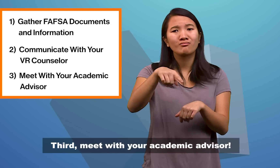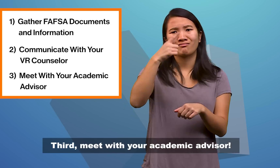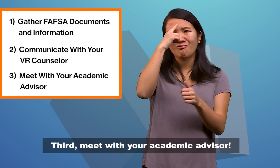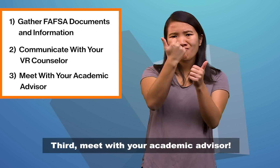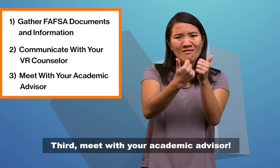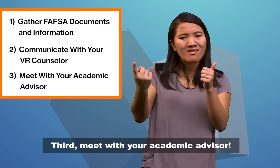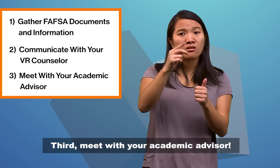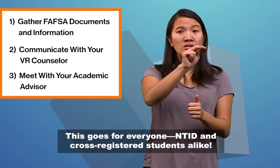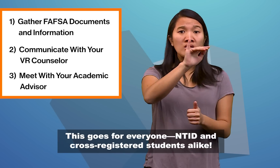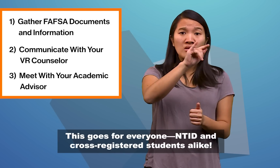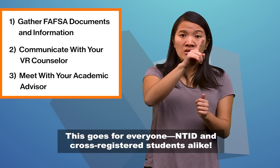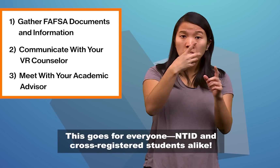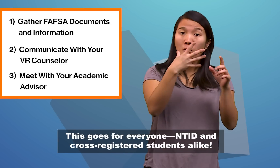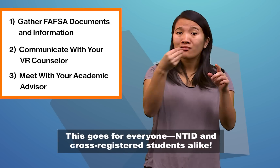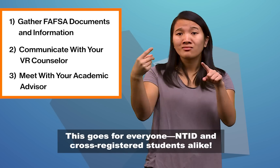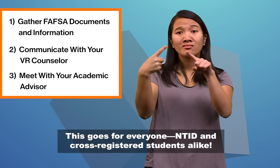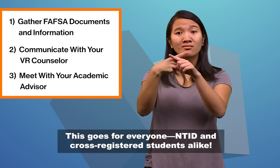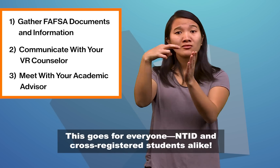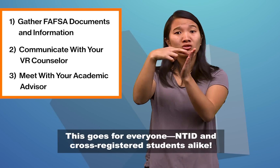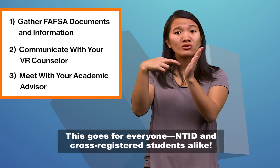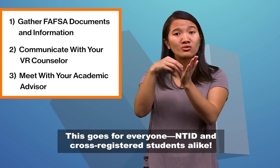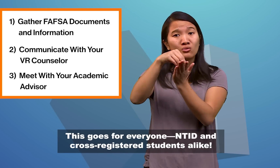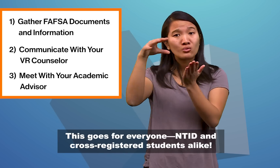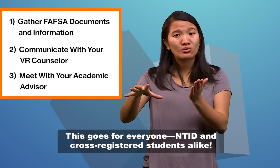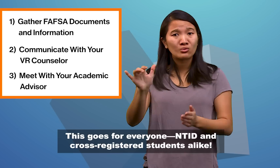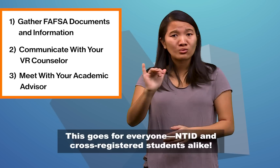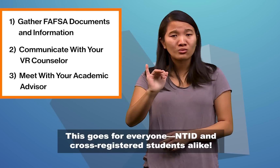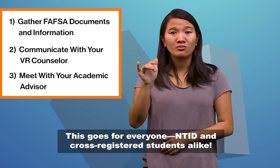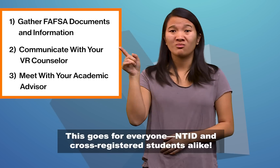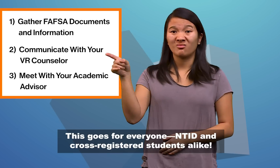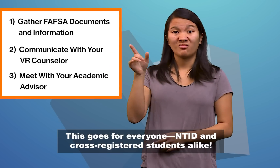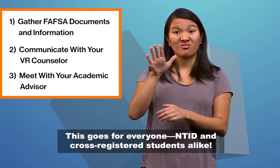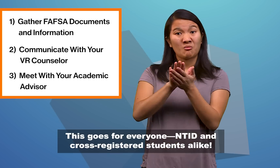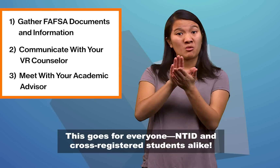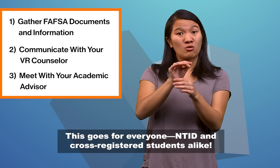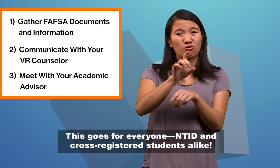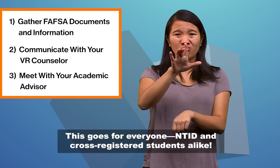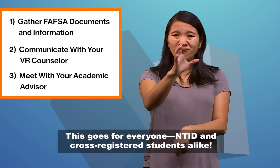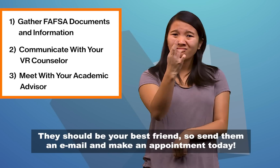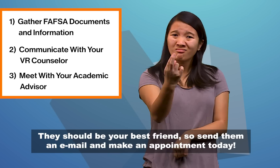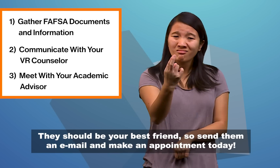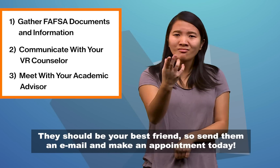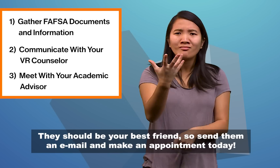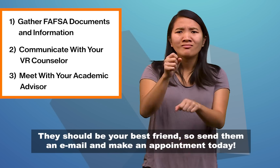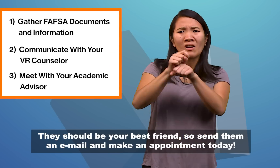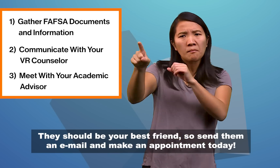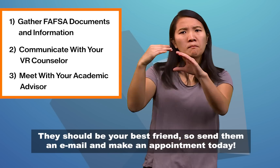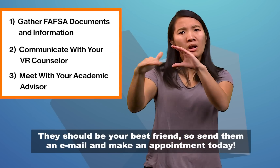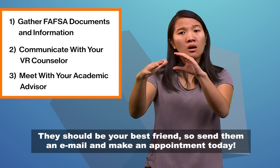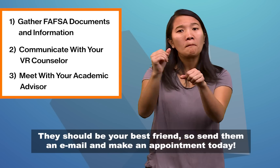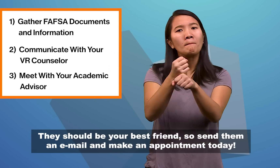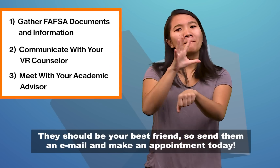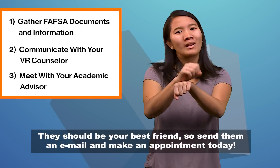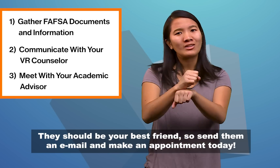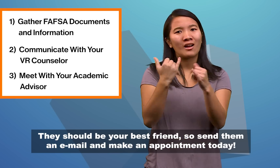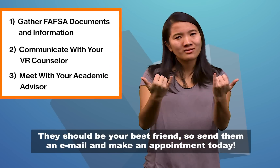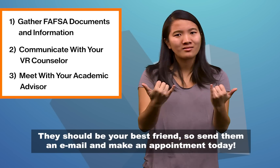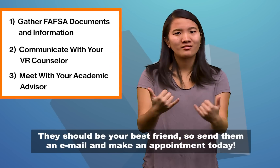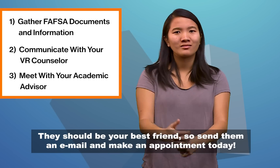advisor. This goes for everyone, NTID and cross-registered students alike. They should be your best friend, so send them an email and